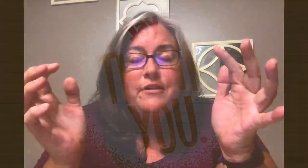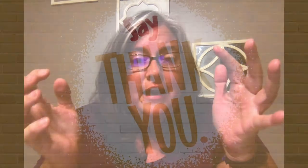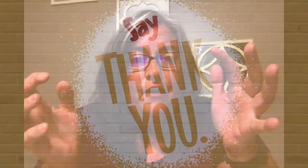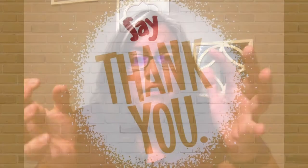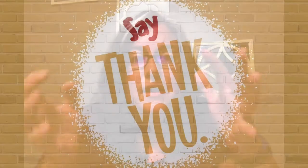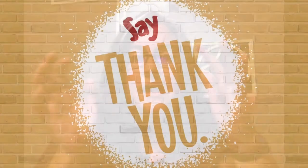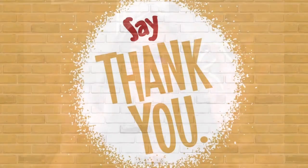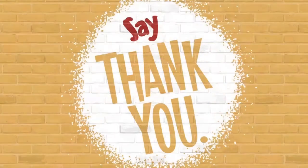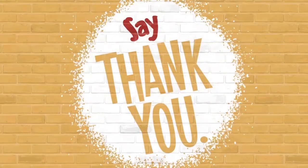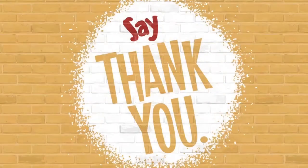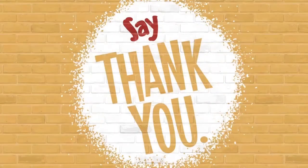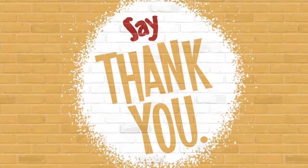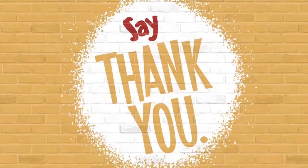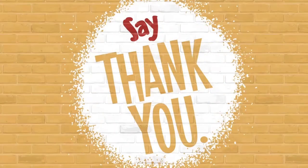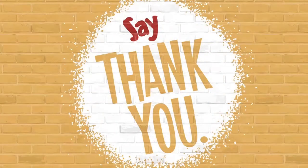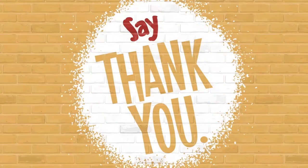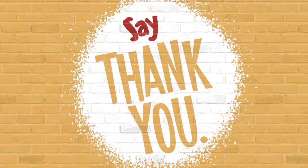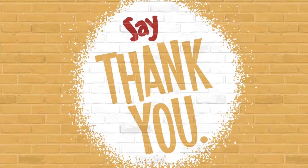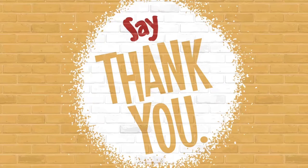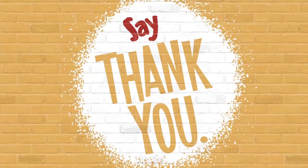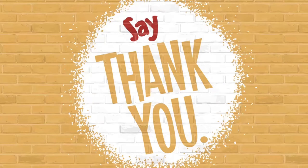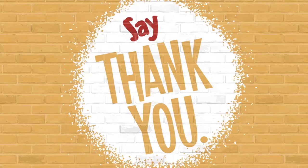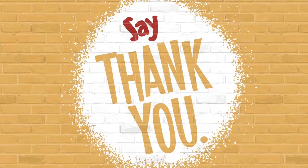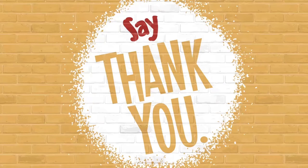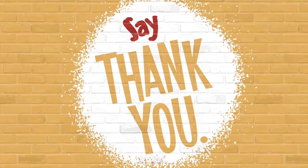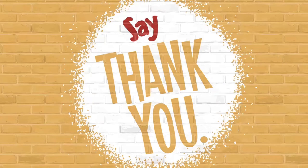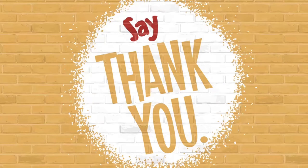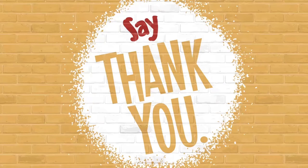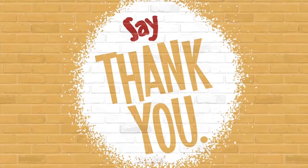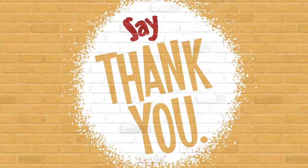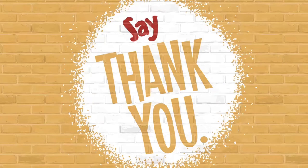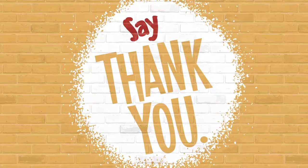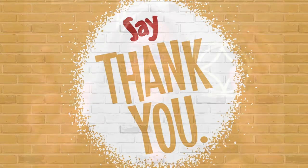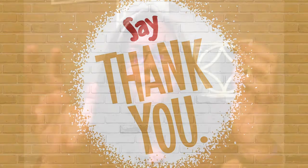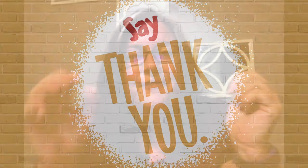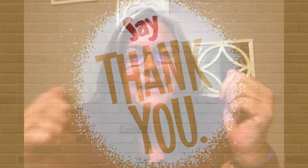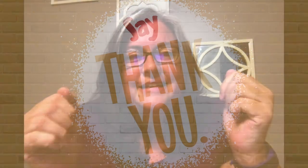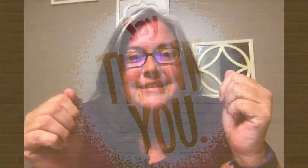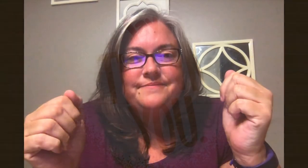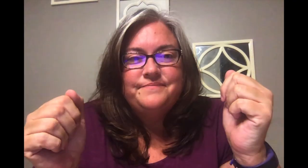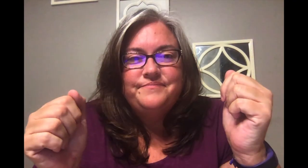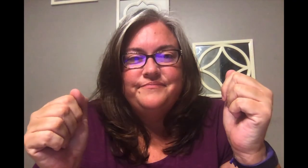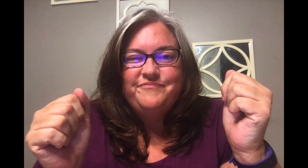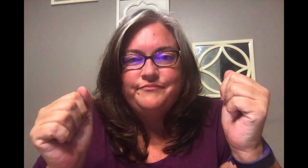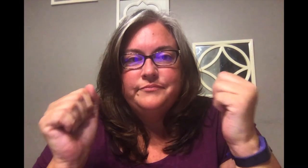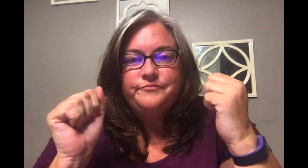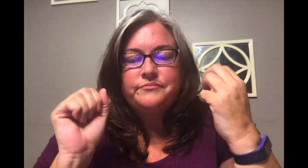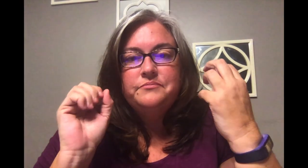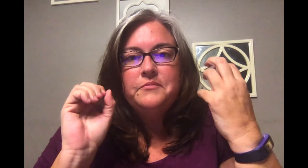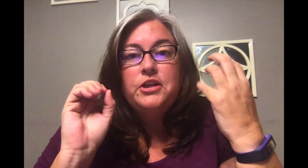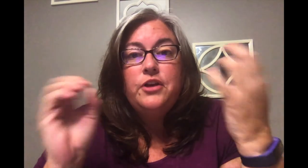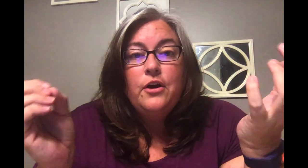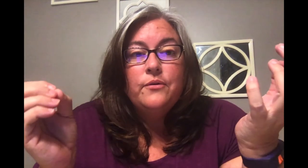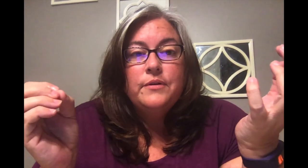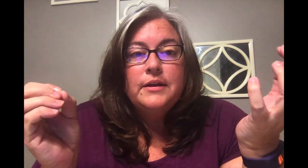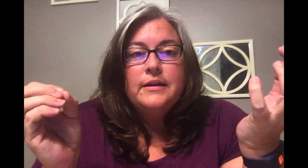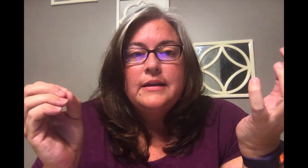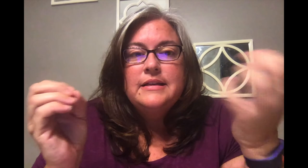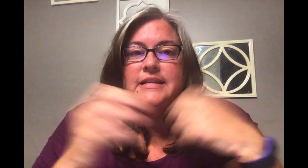it out Say thank you Right You know Saying